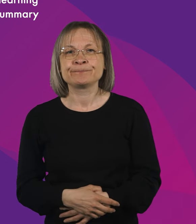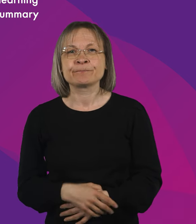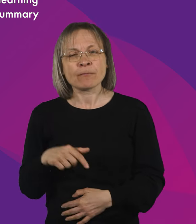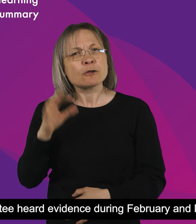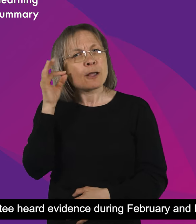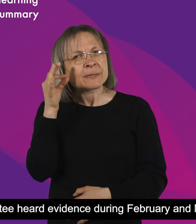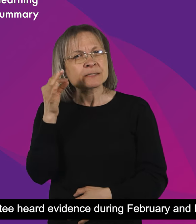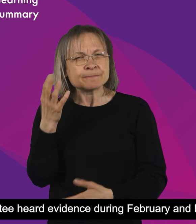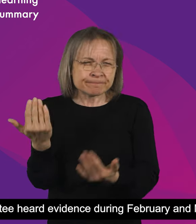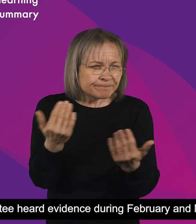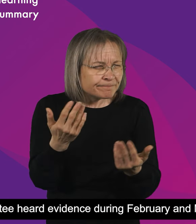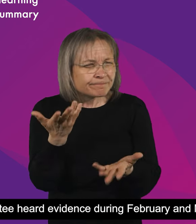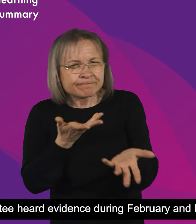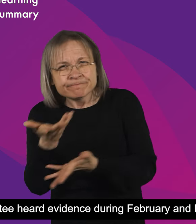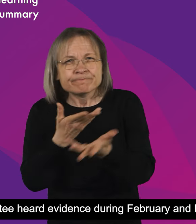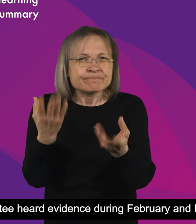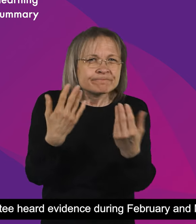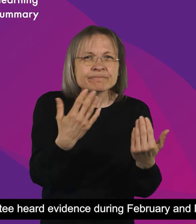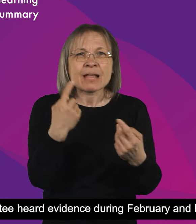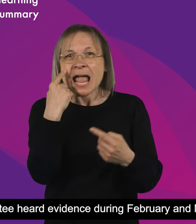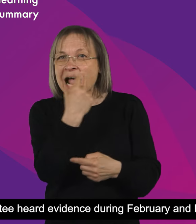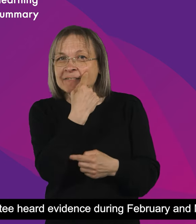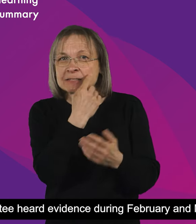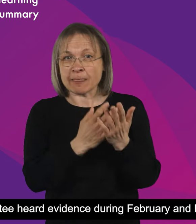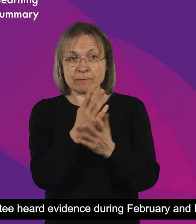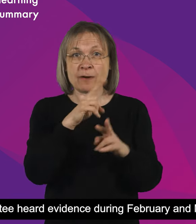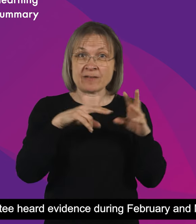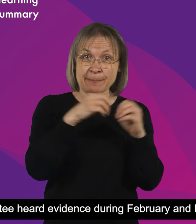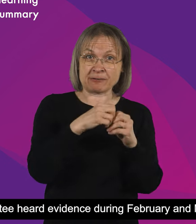The Committee heard evidence during February and March 2024.